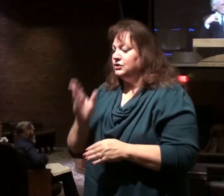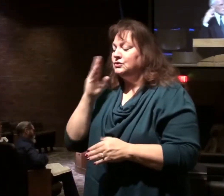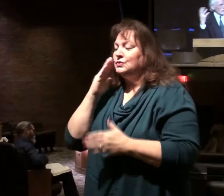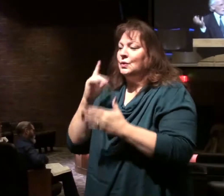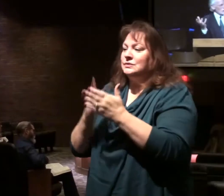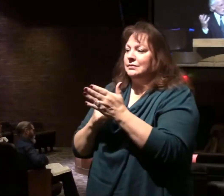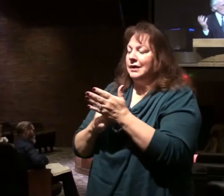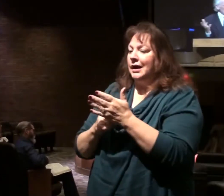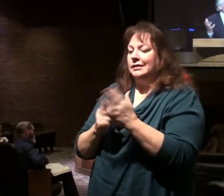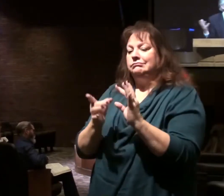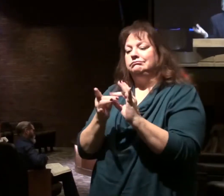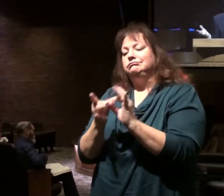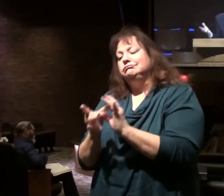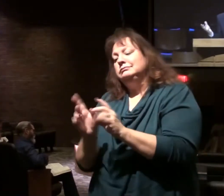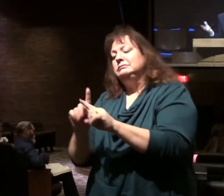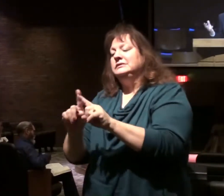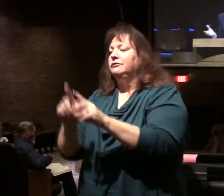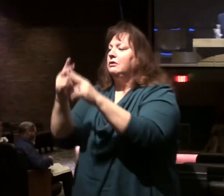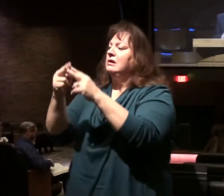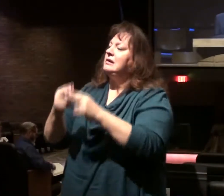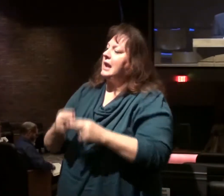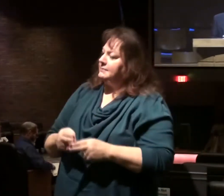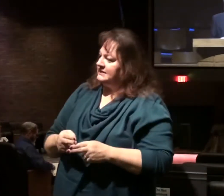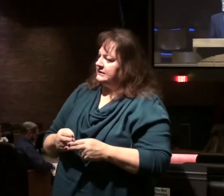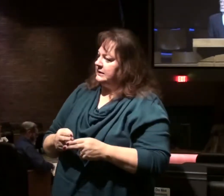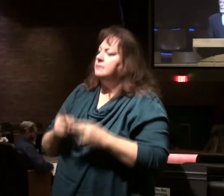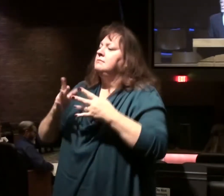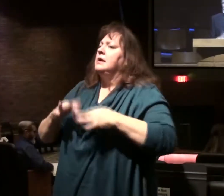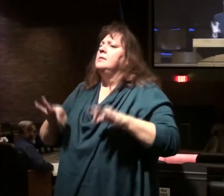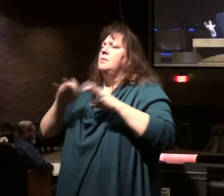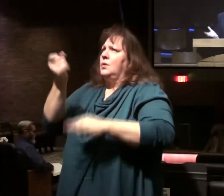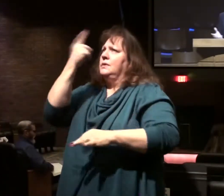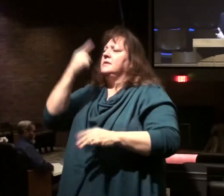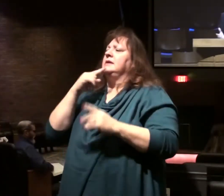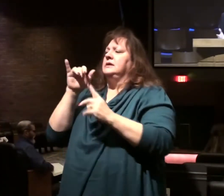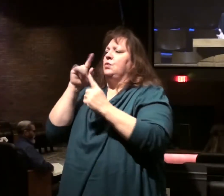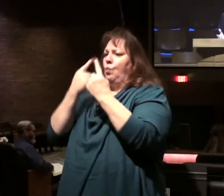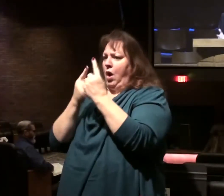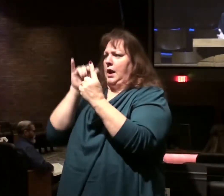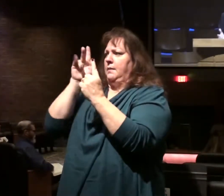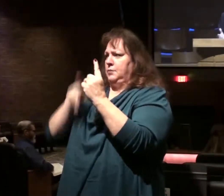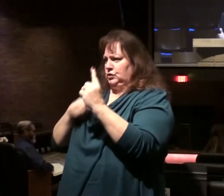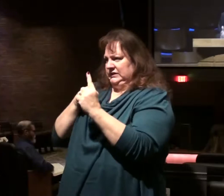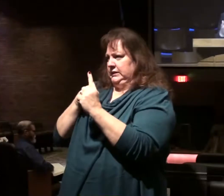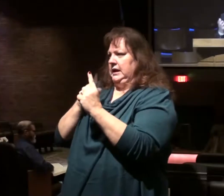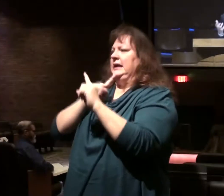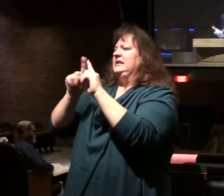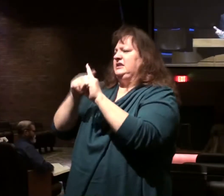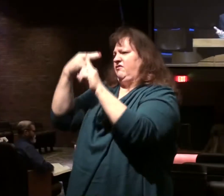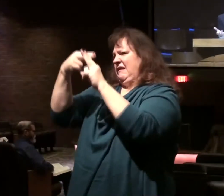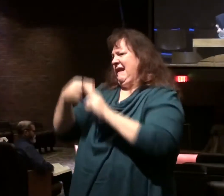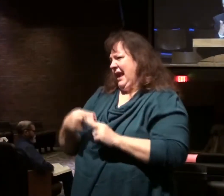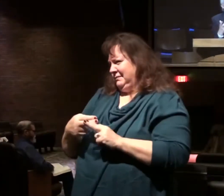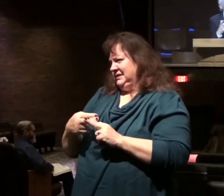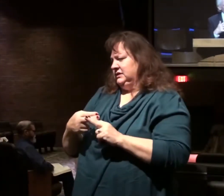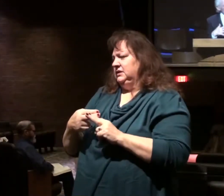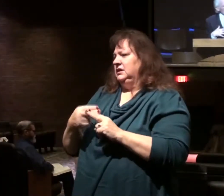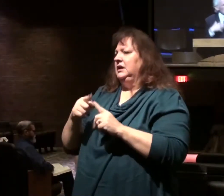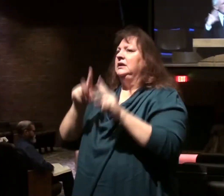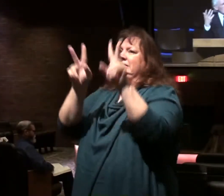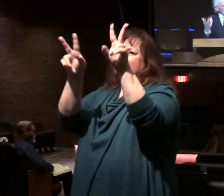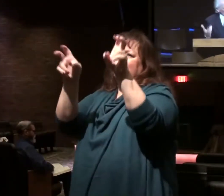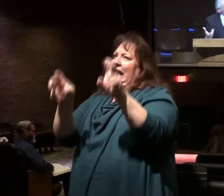sometimes mention different names and important we understand we're talking about the same person. But these different names or